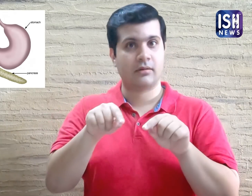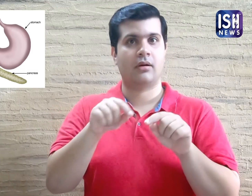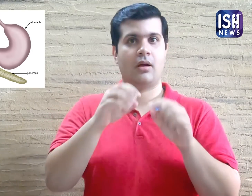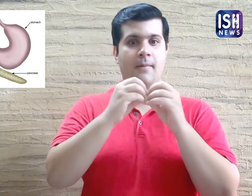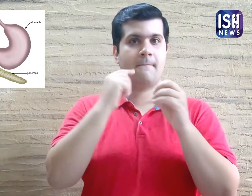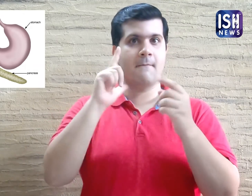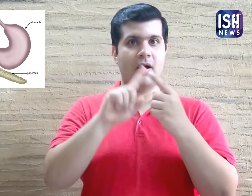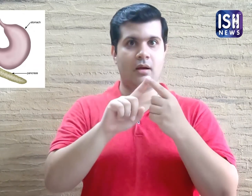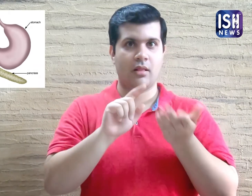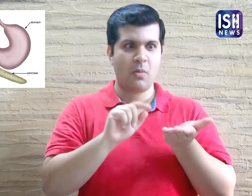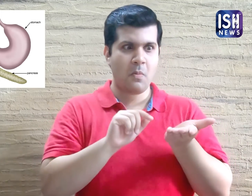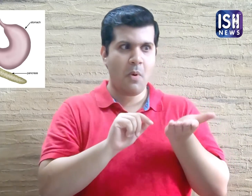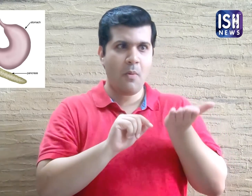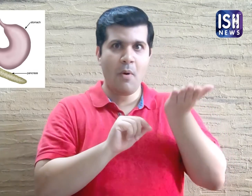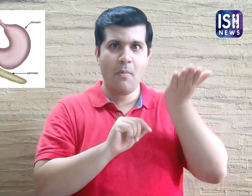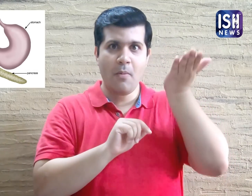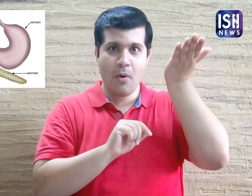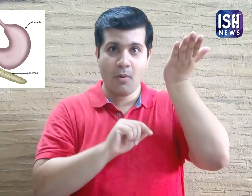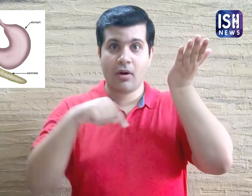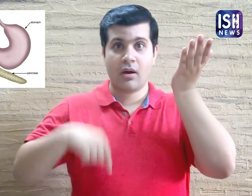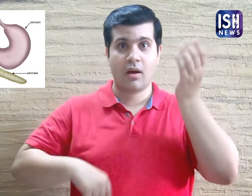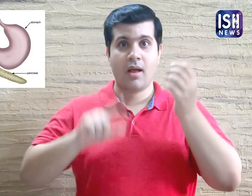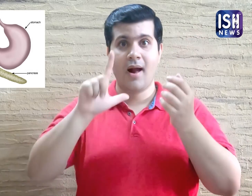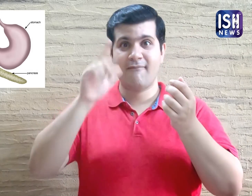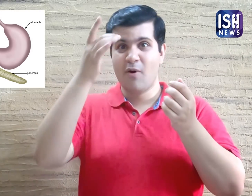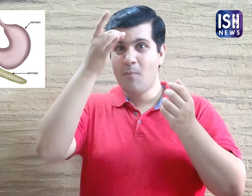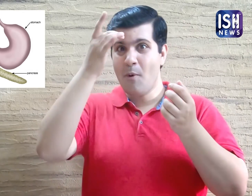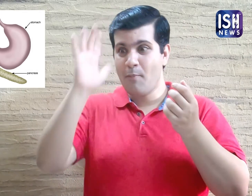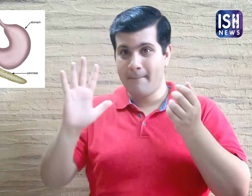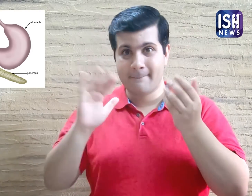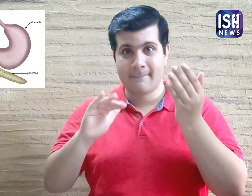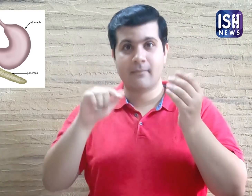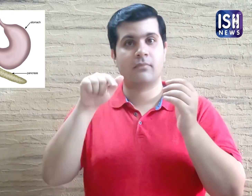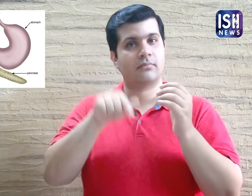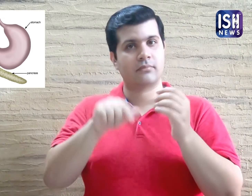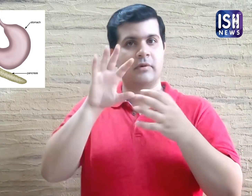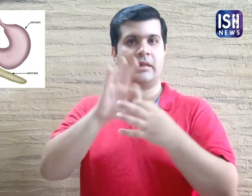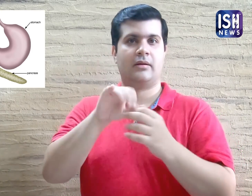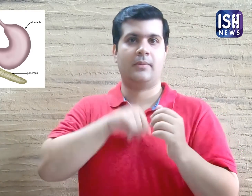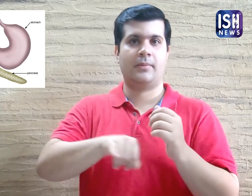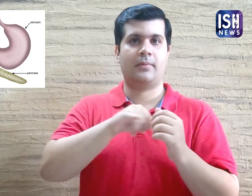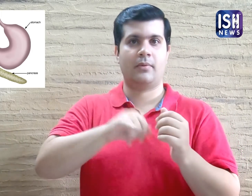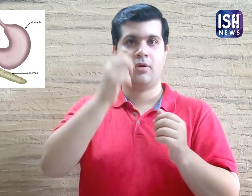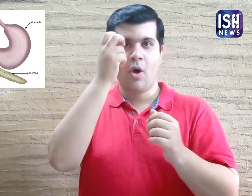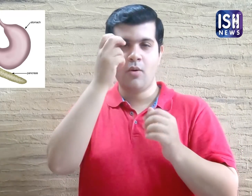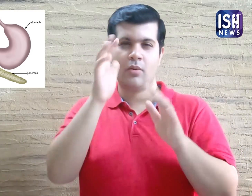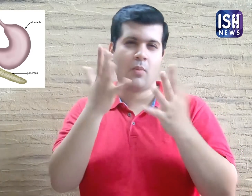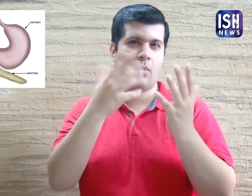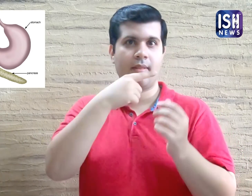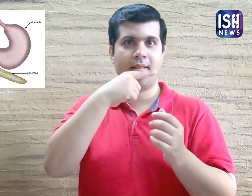15. An increase in the bile secretion due to a liver problem can cause the urine to appear orange or red.